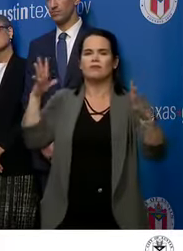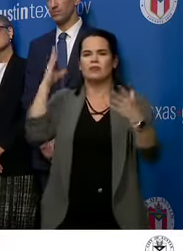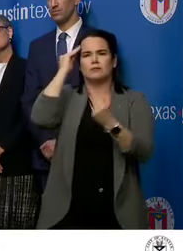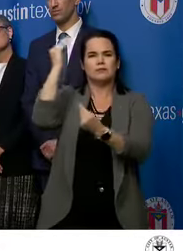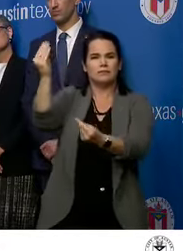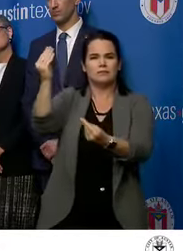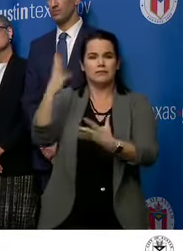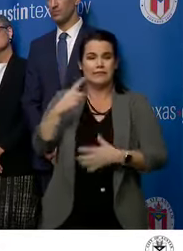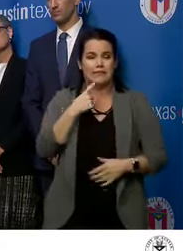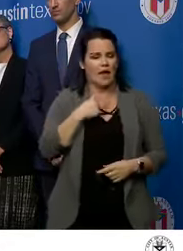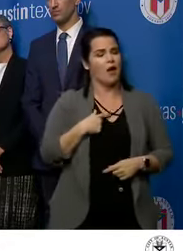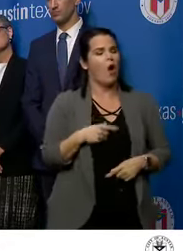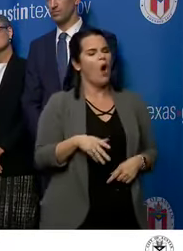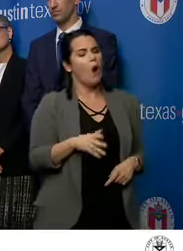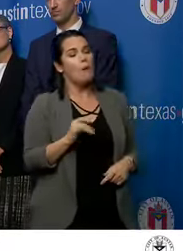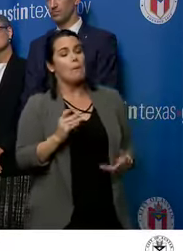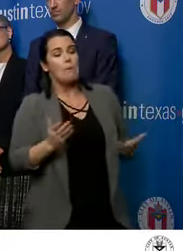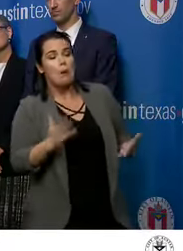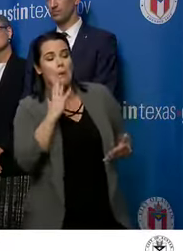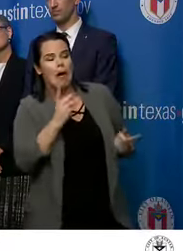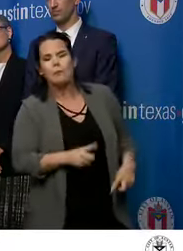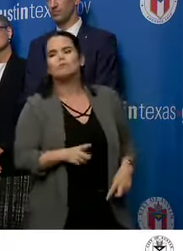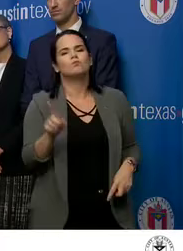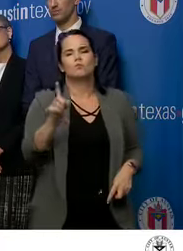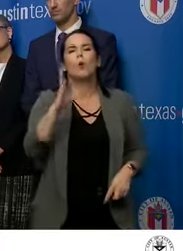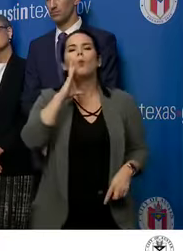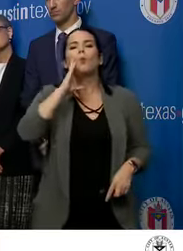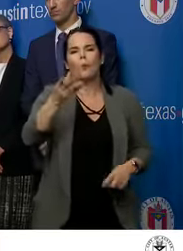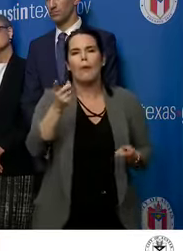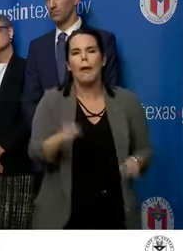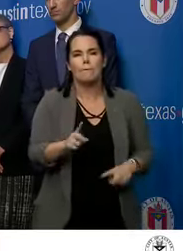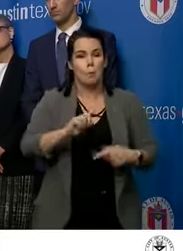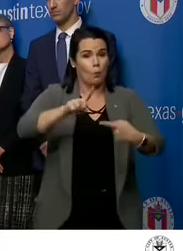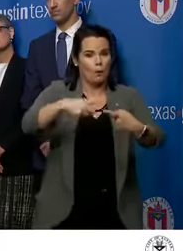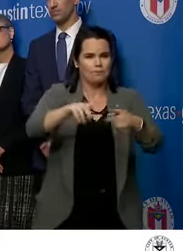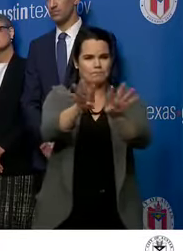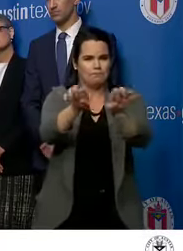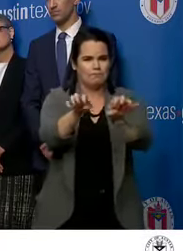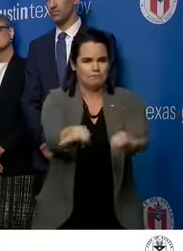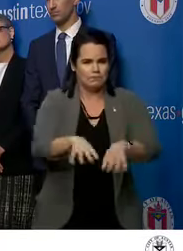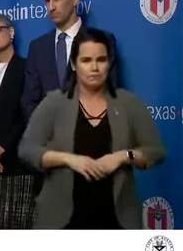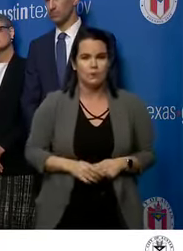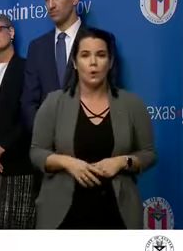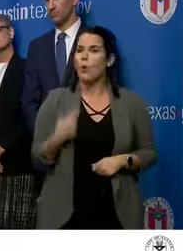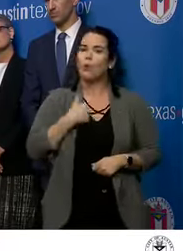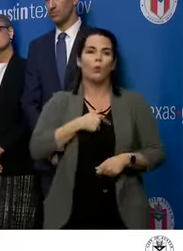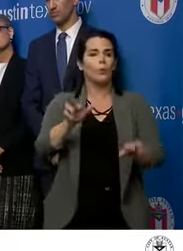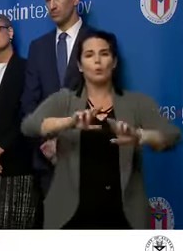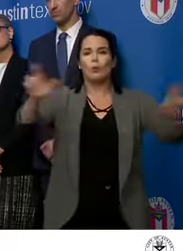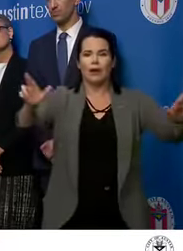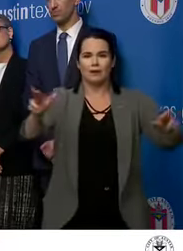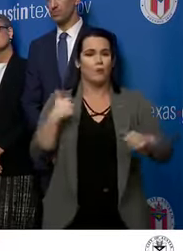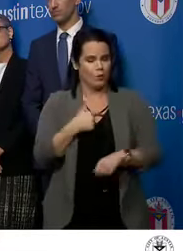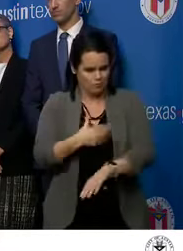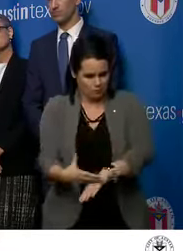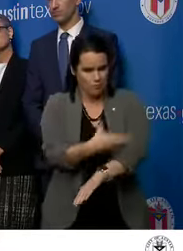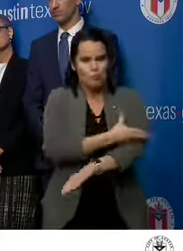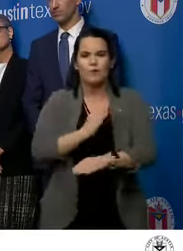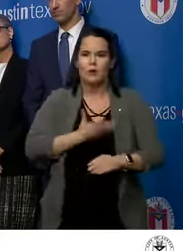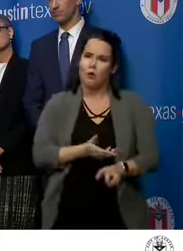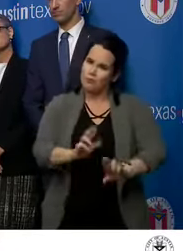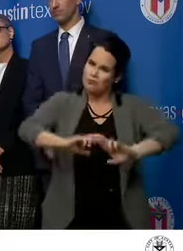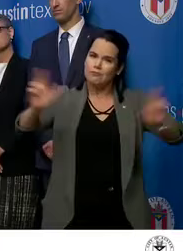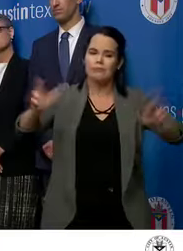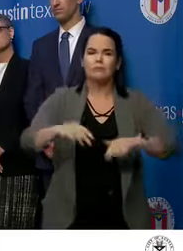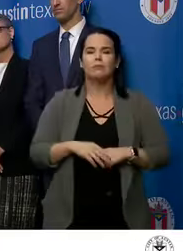if, but when. And we are actively prepared. We are enhancing our preparedness, and we are doing that